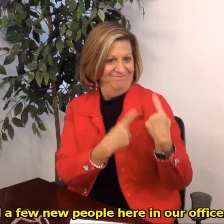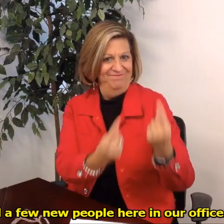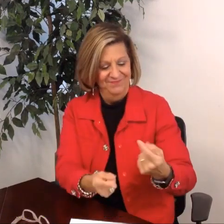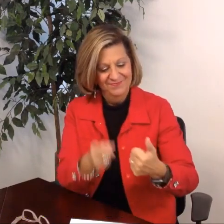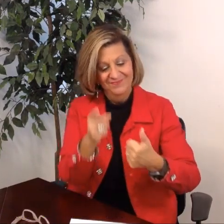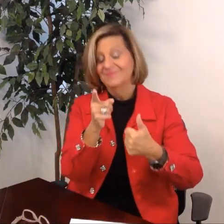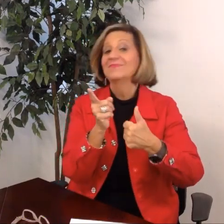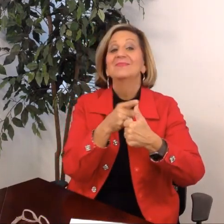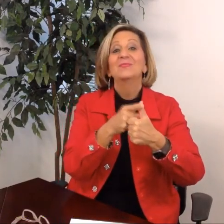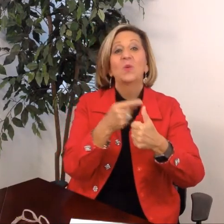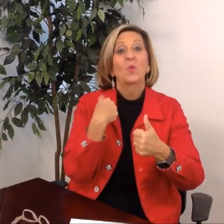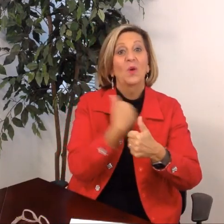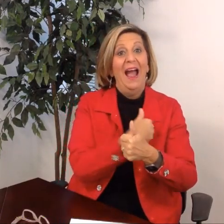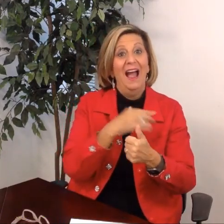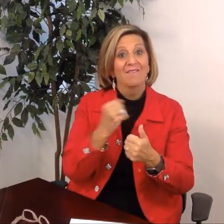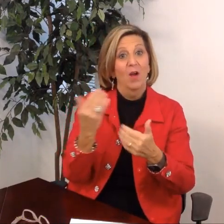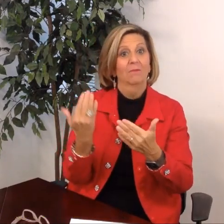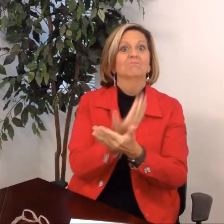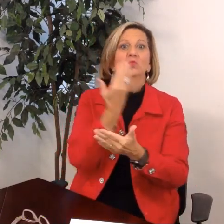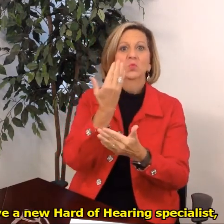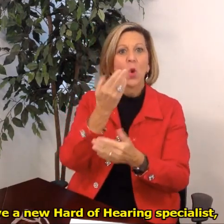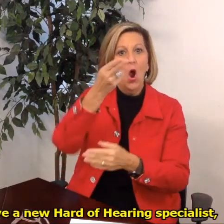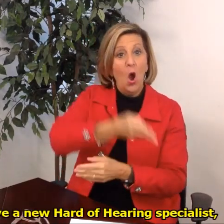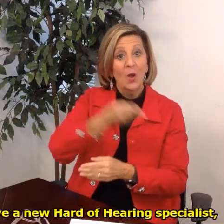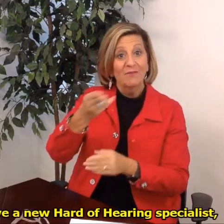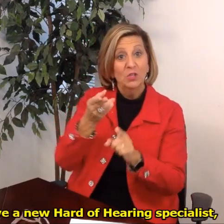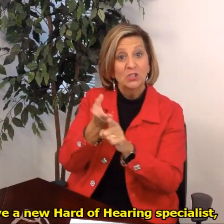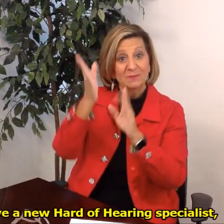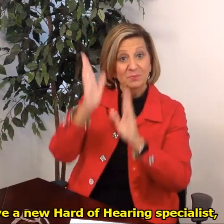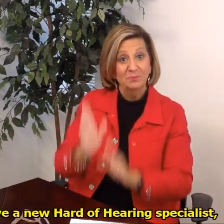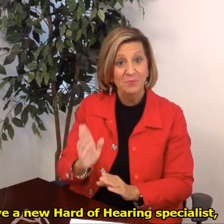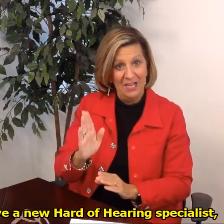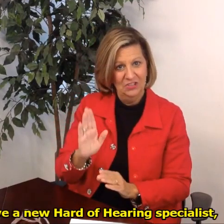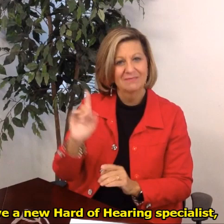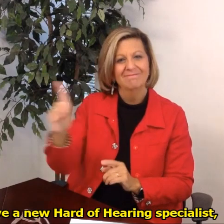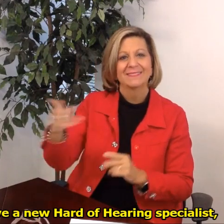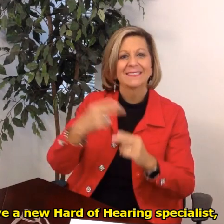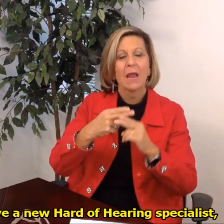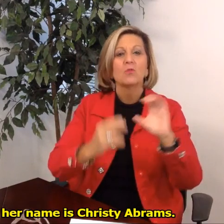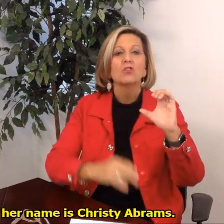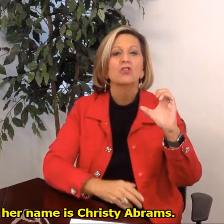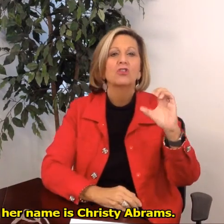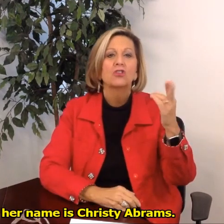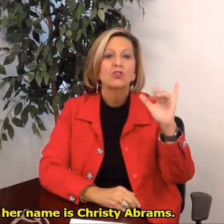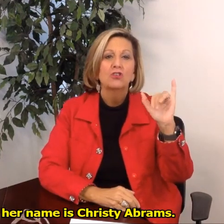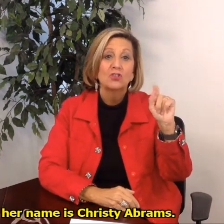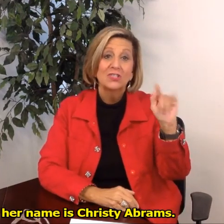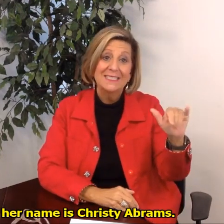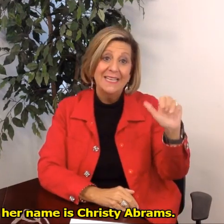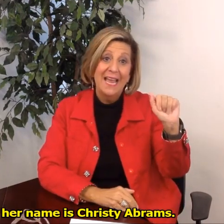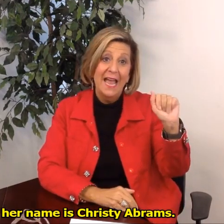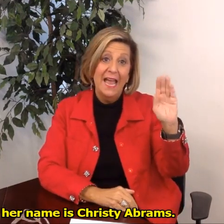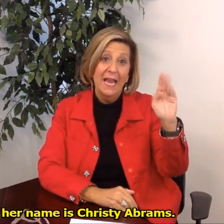we have a new hard of hearing specialist her name is Christy